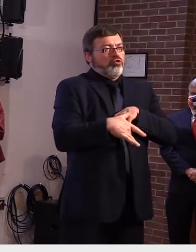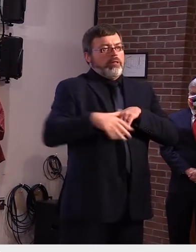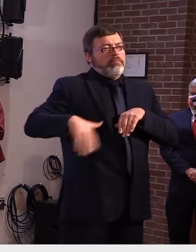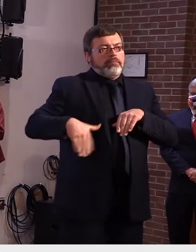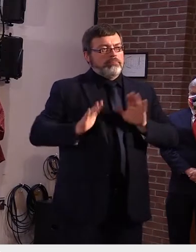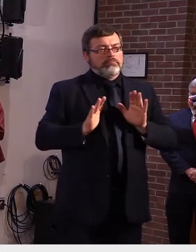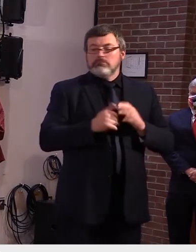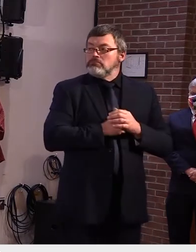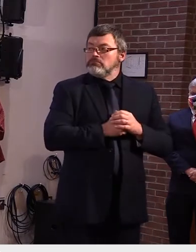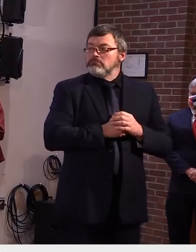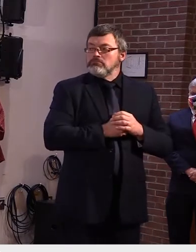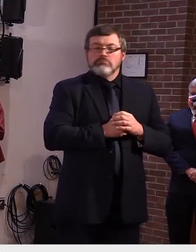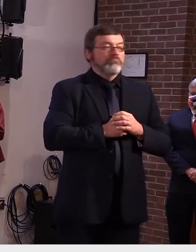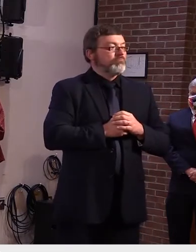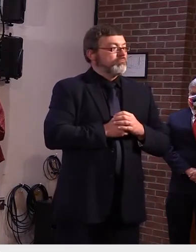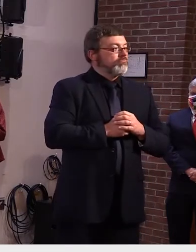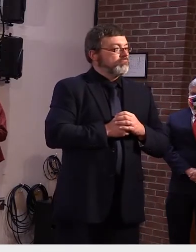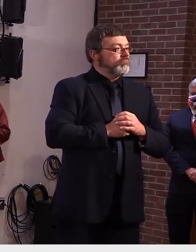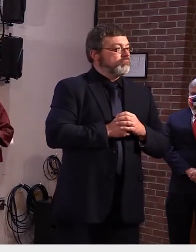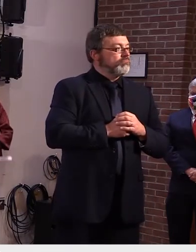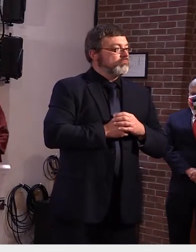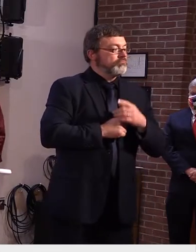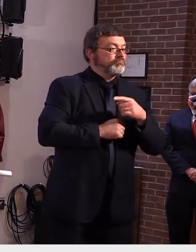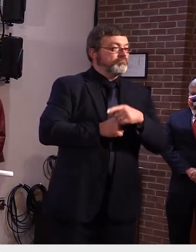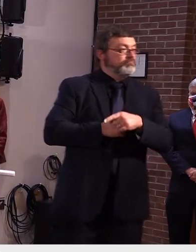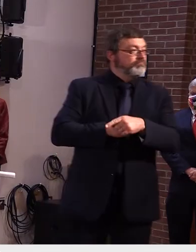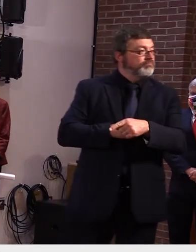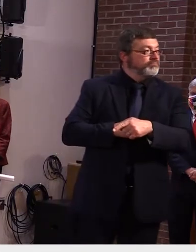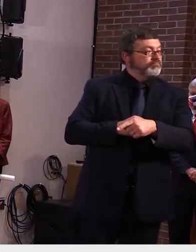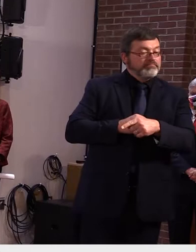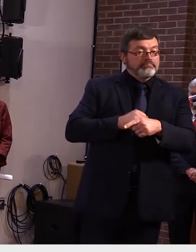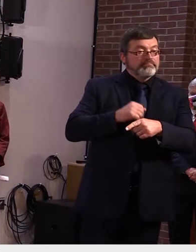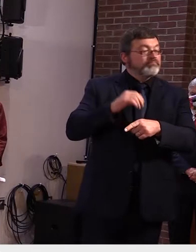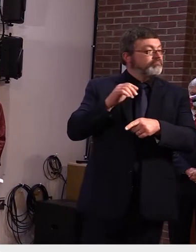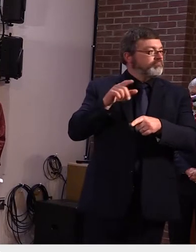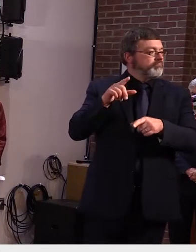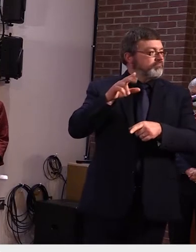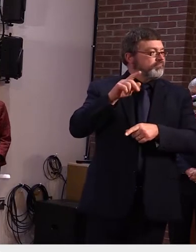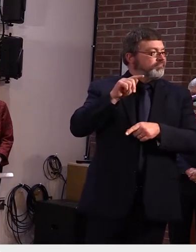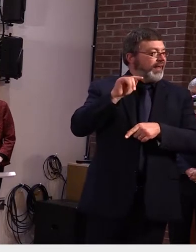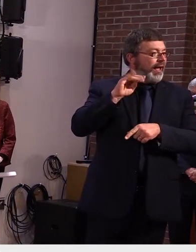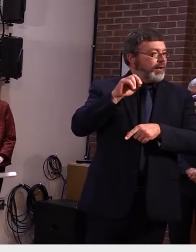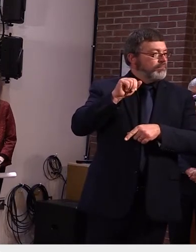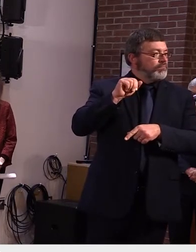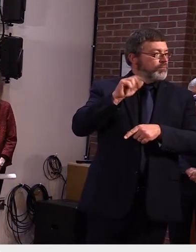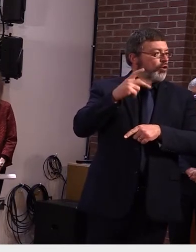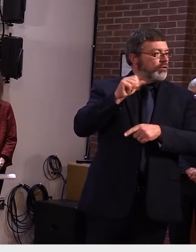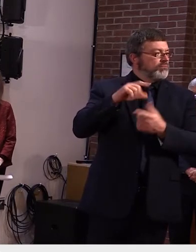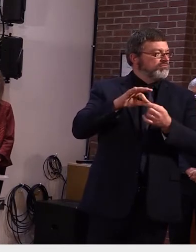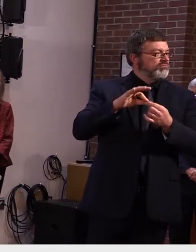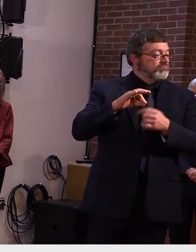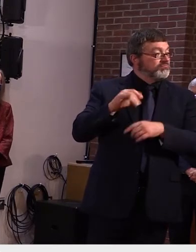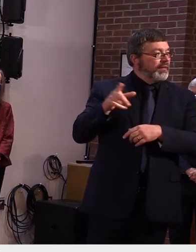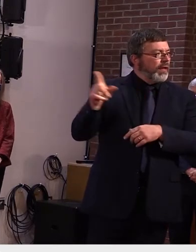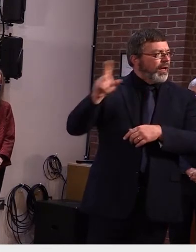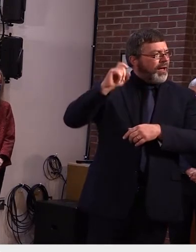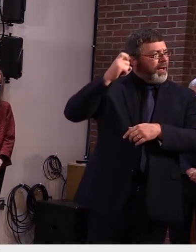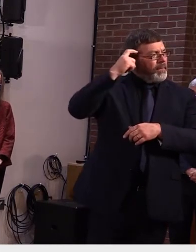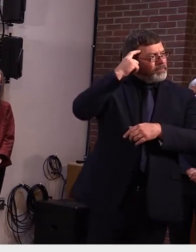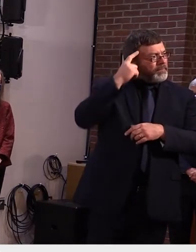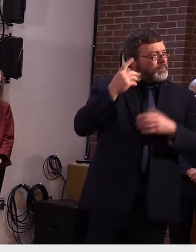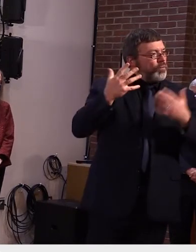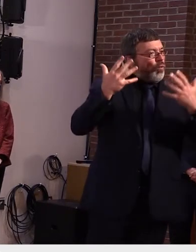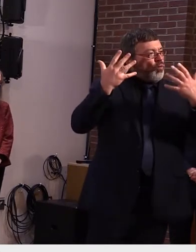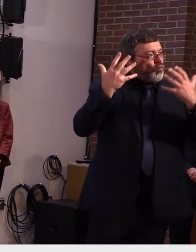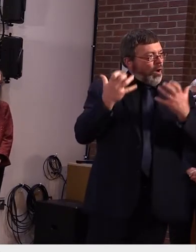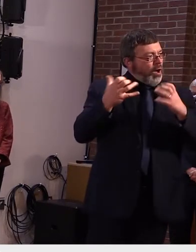uh montpelier had asked for everyone at the elementary school to be tested after the two people there tested positive but the department of